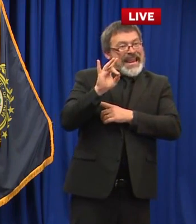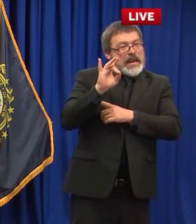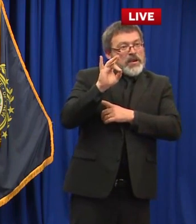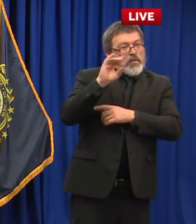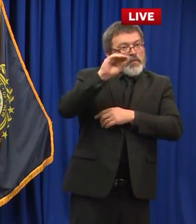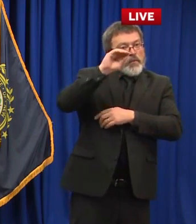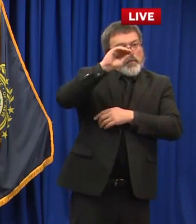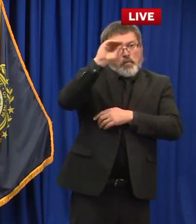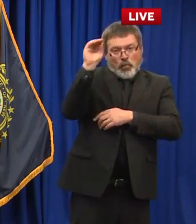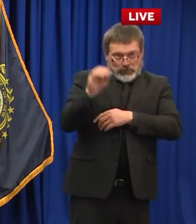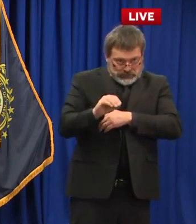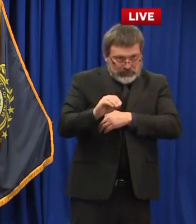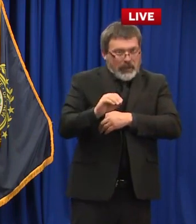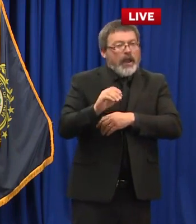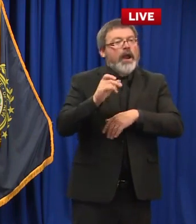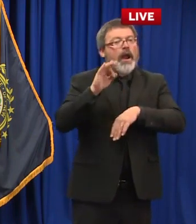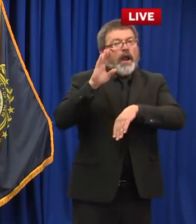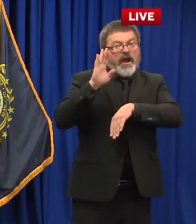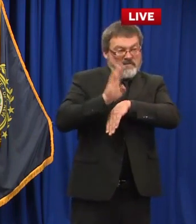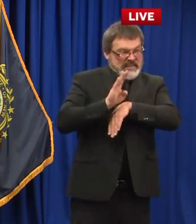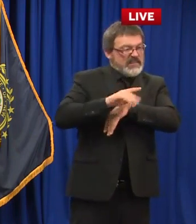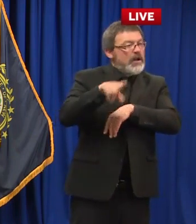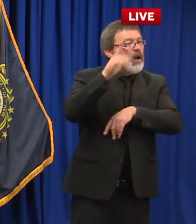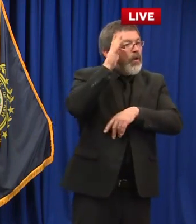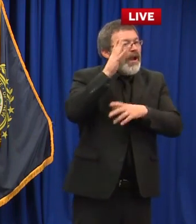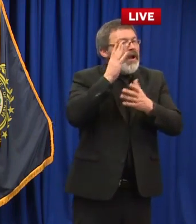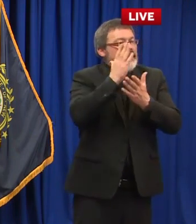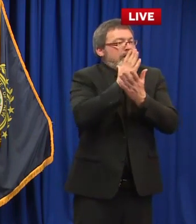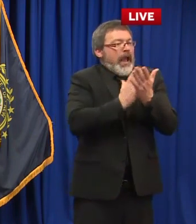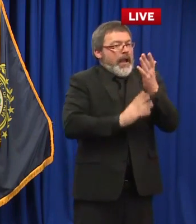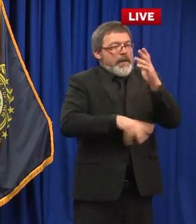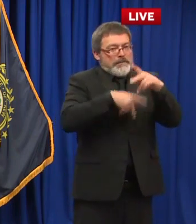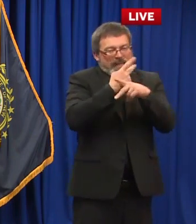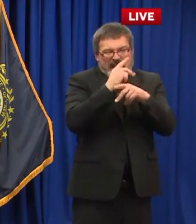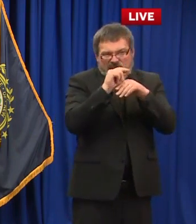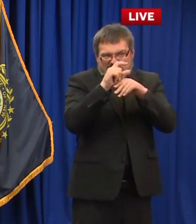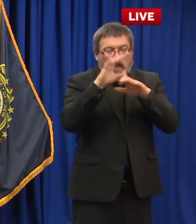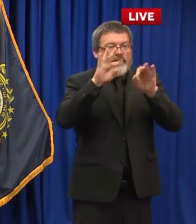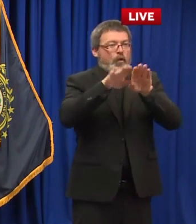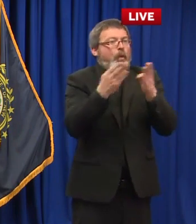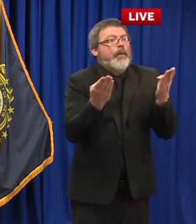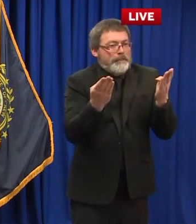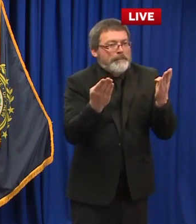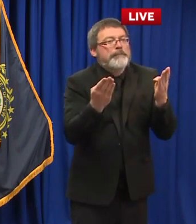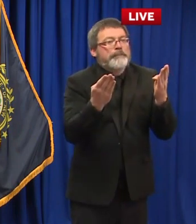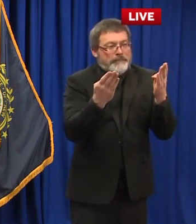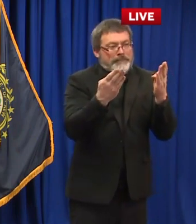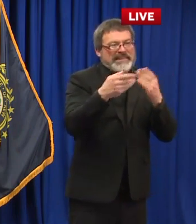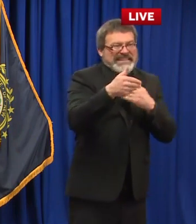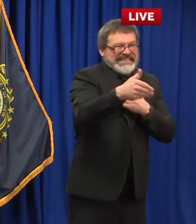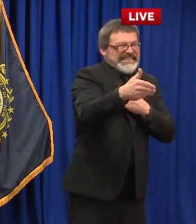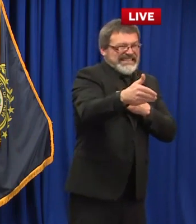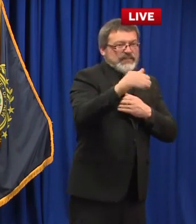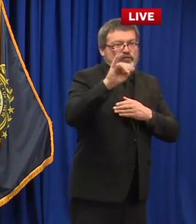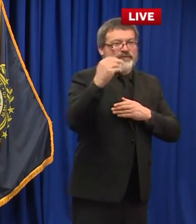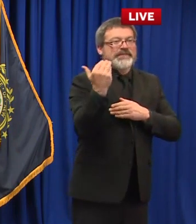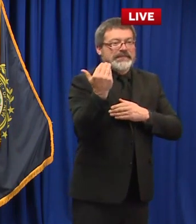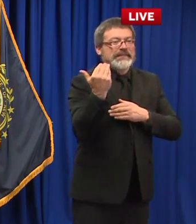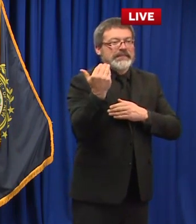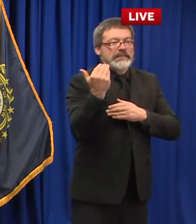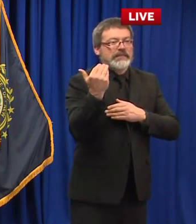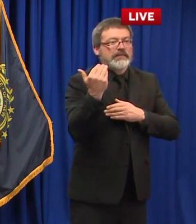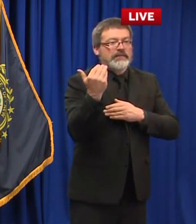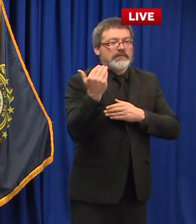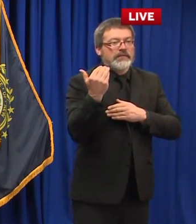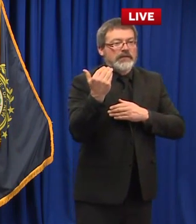still uh still a few industries and venues that are restricted we've always talked about them as being some of the most challenging things like